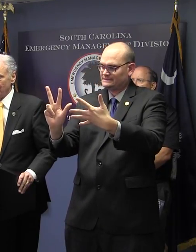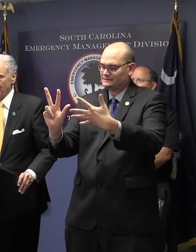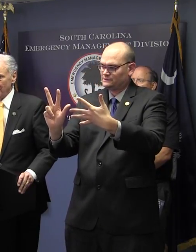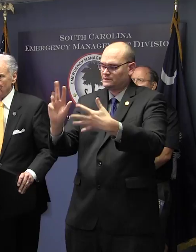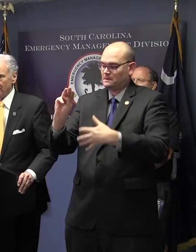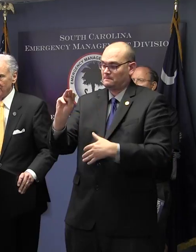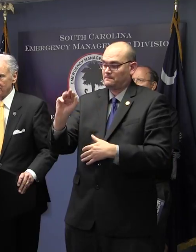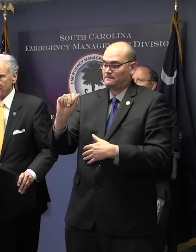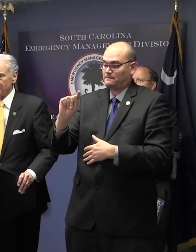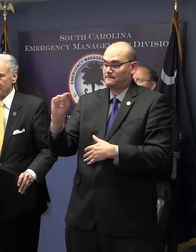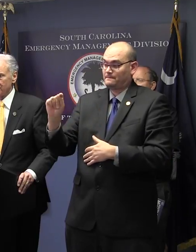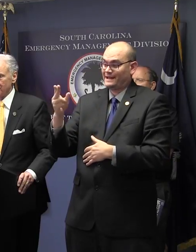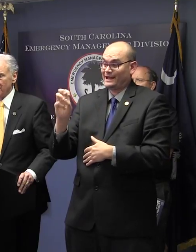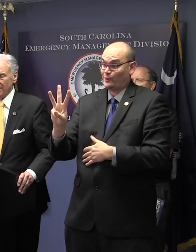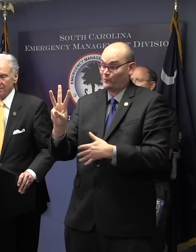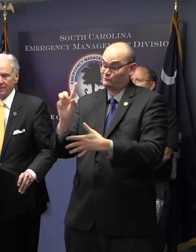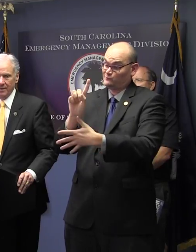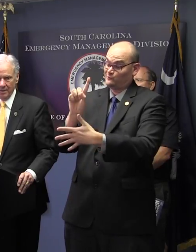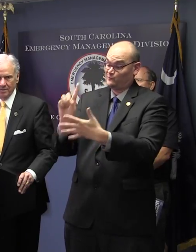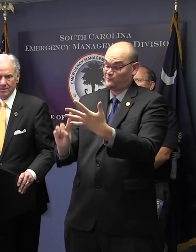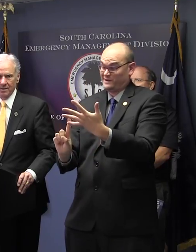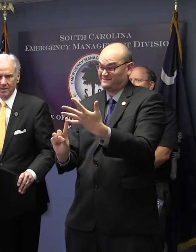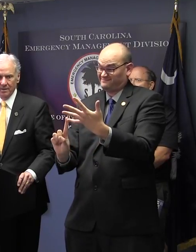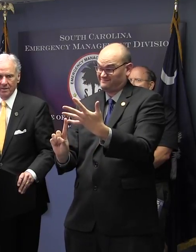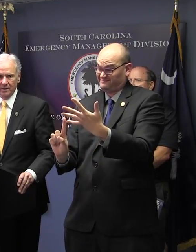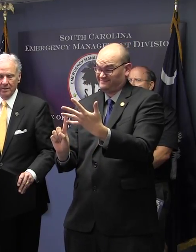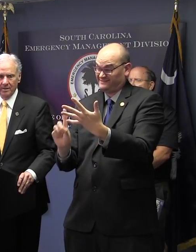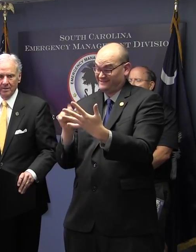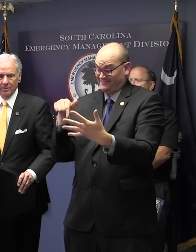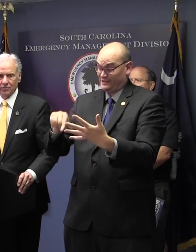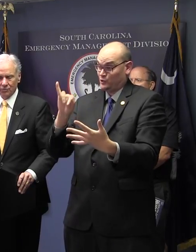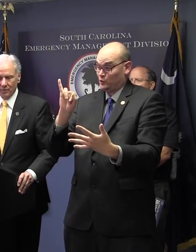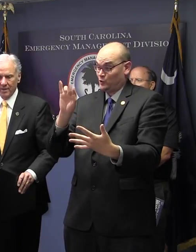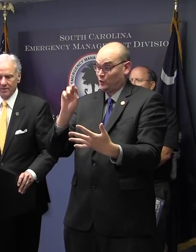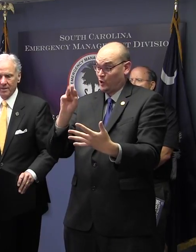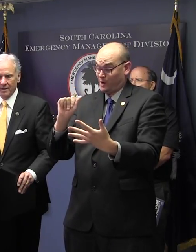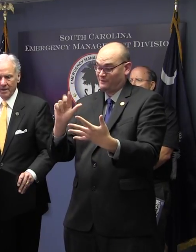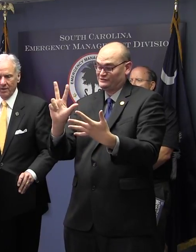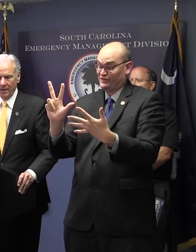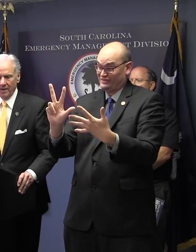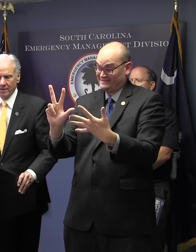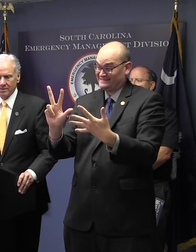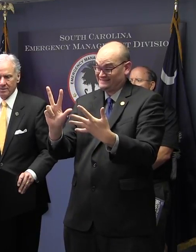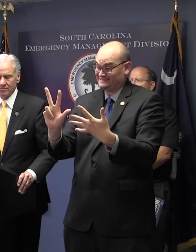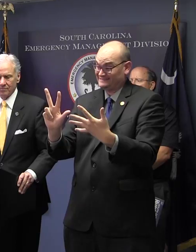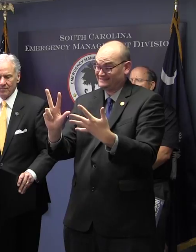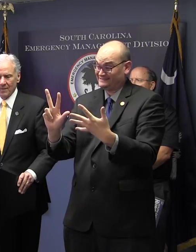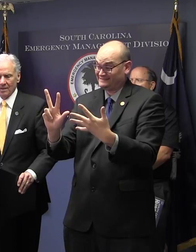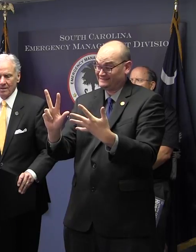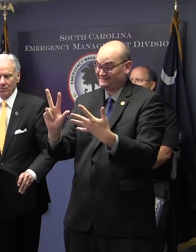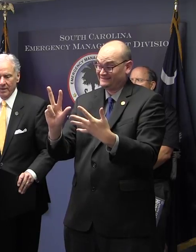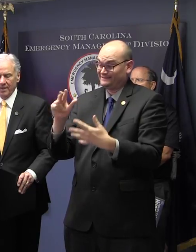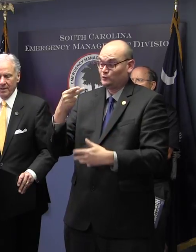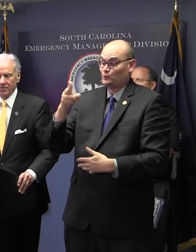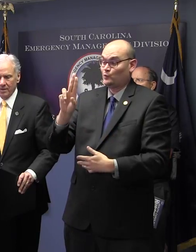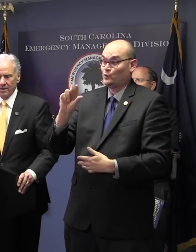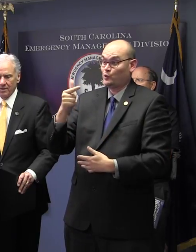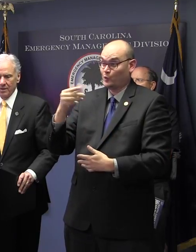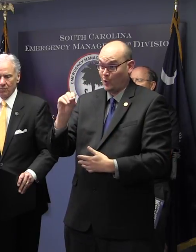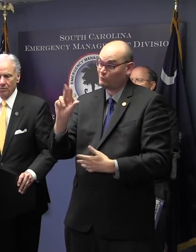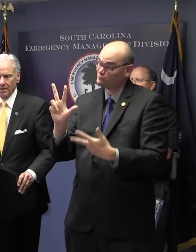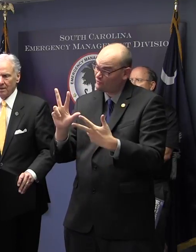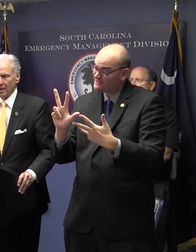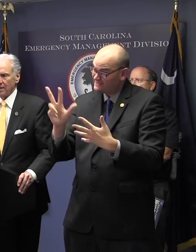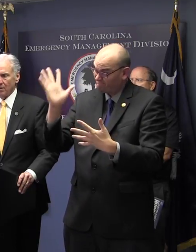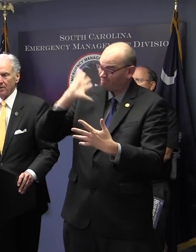That means this is, if it hits in the strength that it now has, when it gets